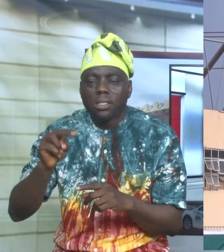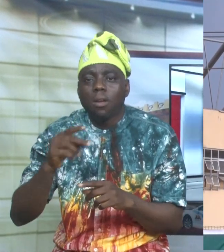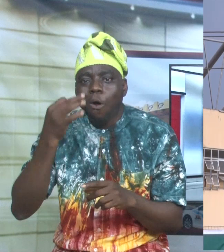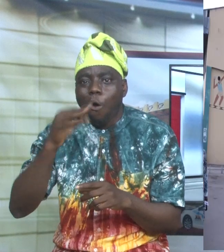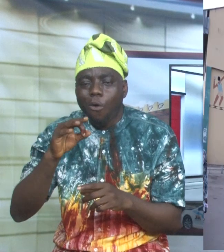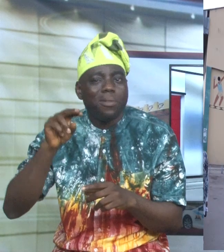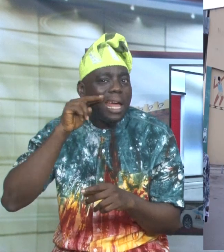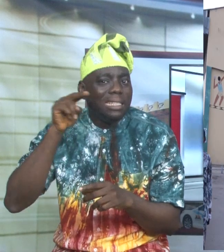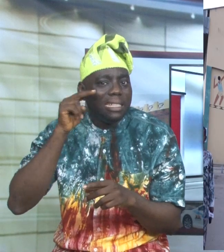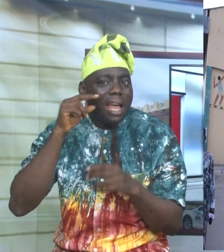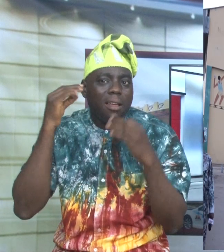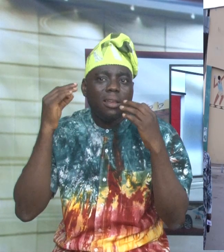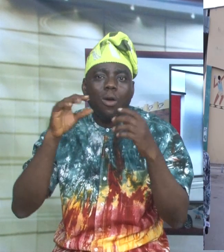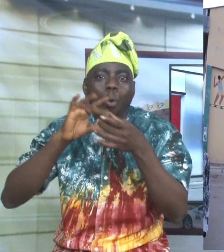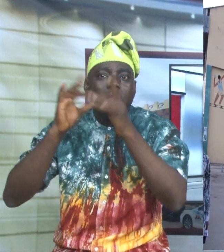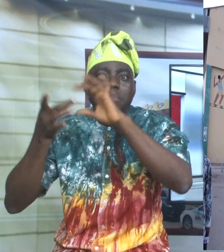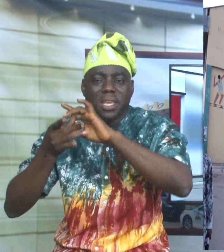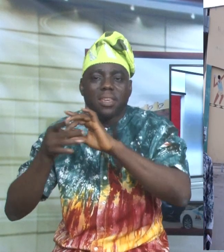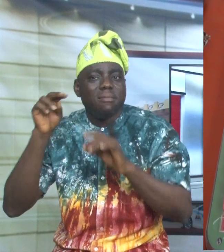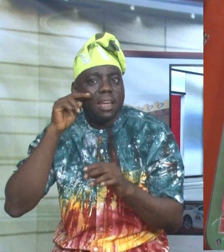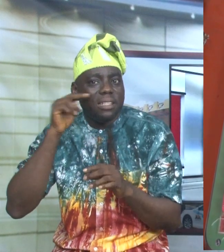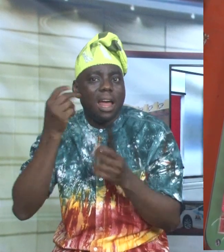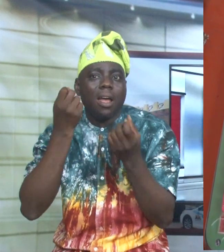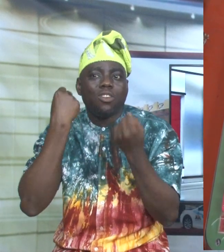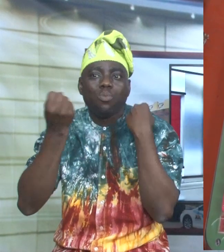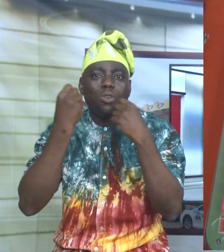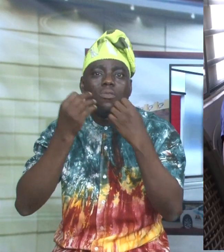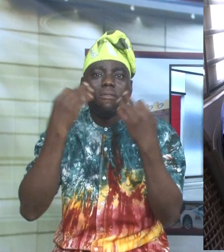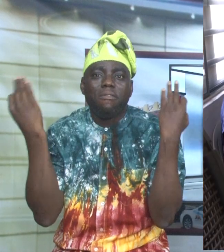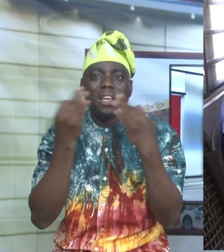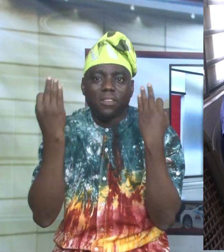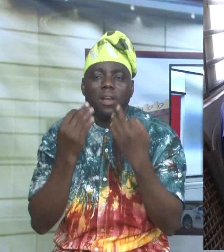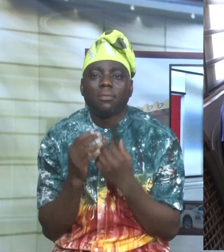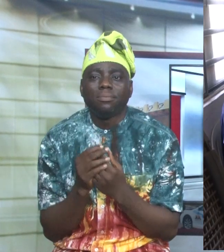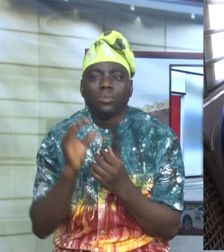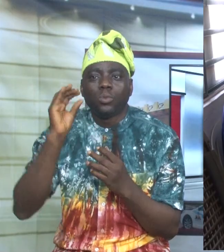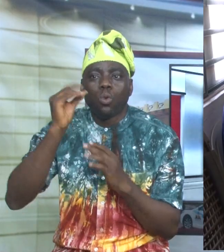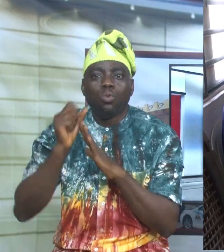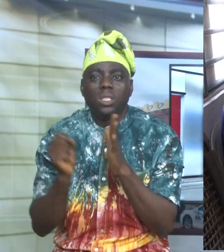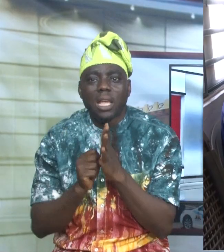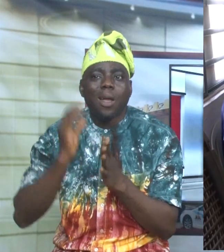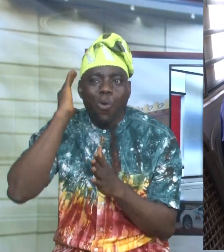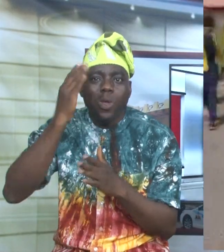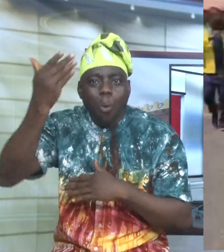Nigeria's version of Olympics, the National Sports Festival. Ogun State will welcome thousands of athletes,